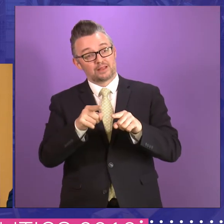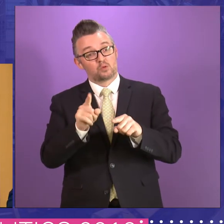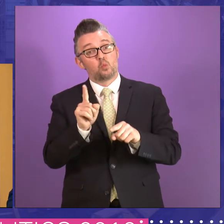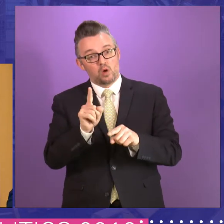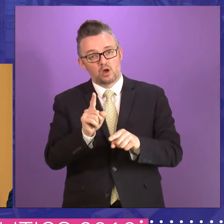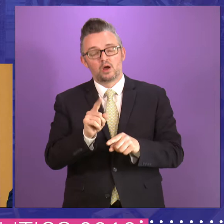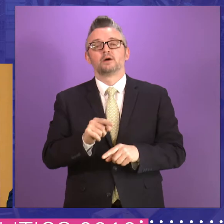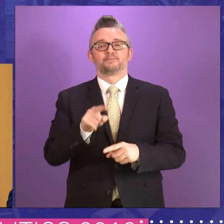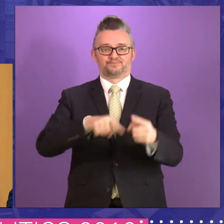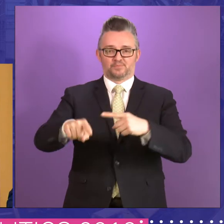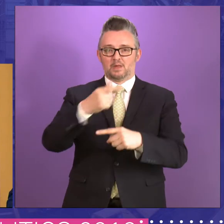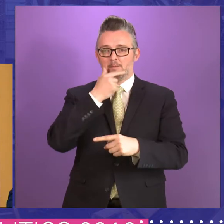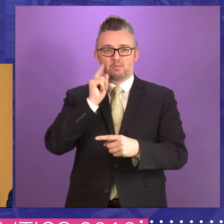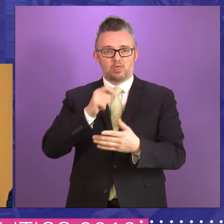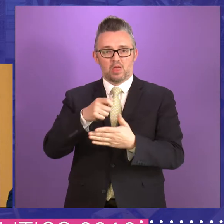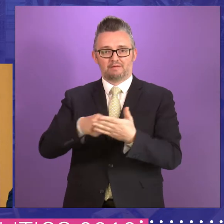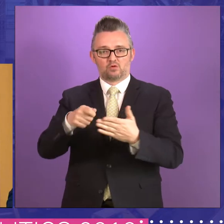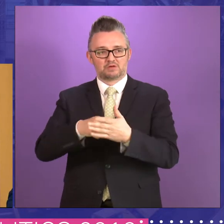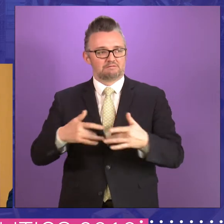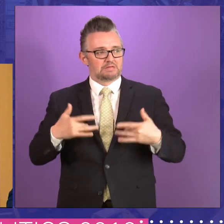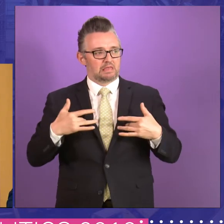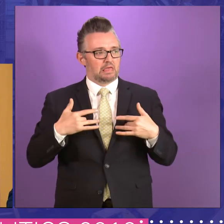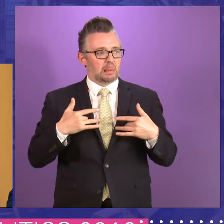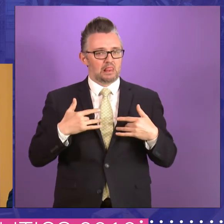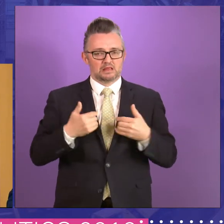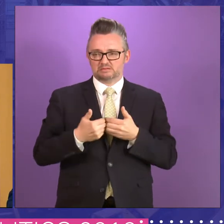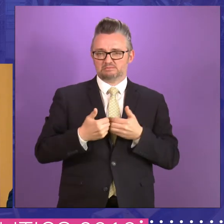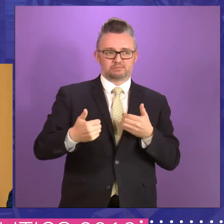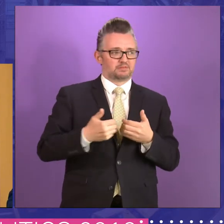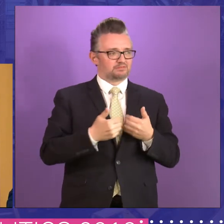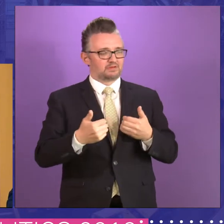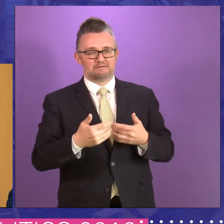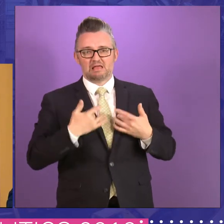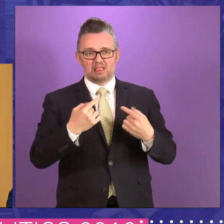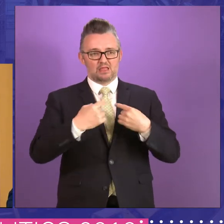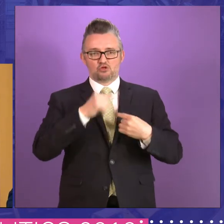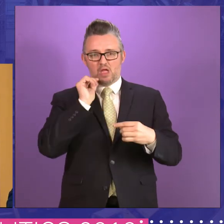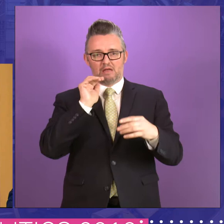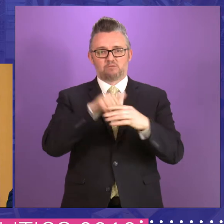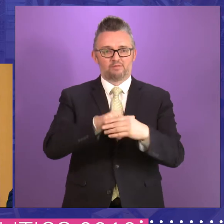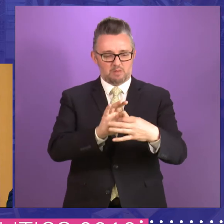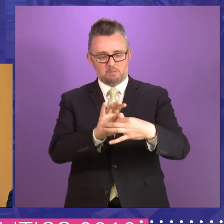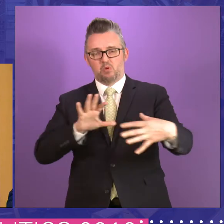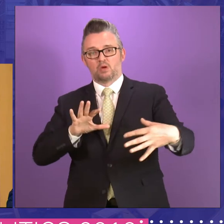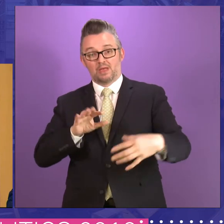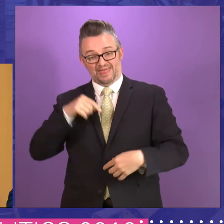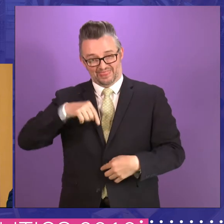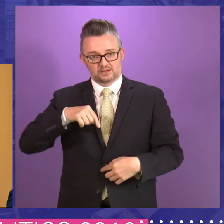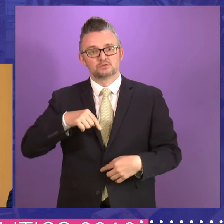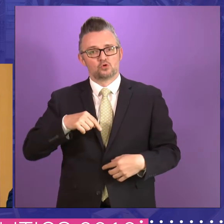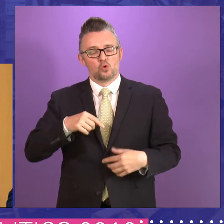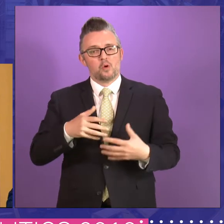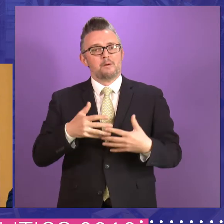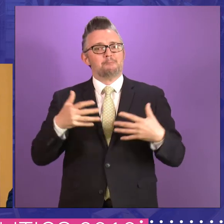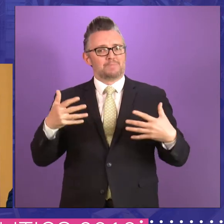voters feel impotent, marginalised, um, uninvolved, disengaged. That to me is a